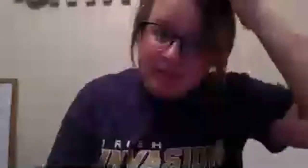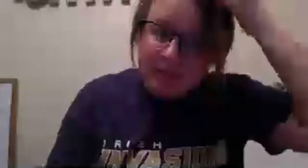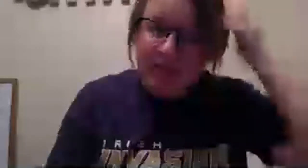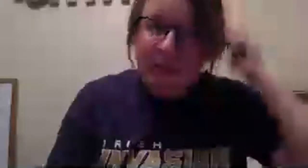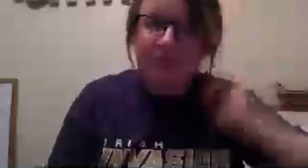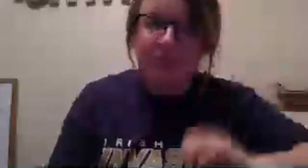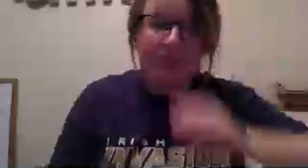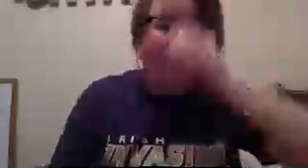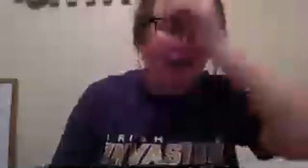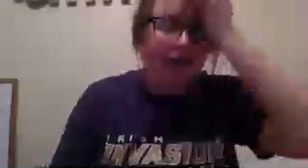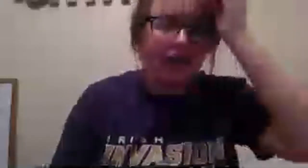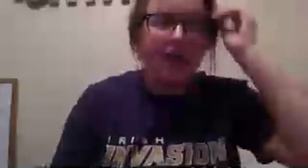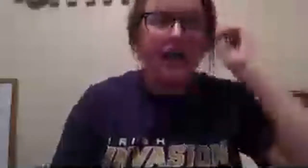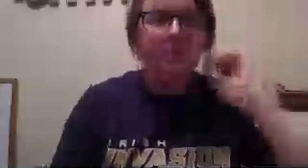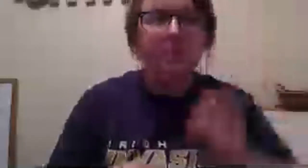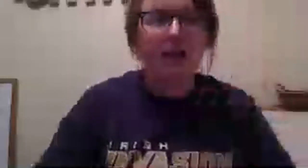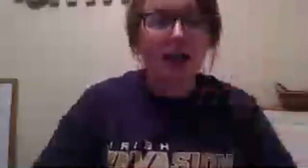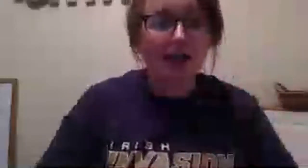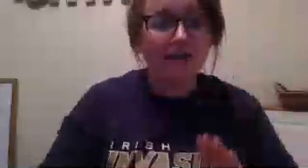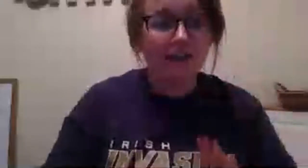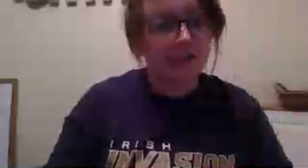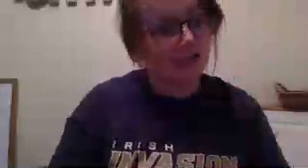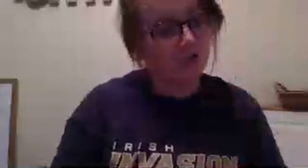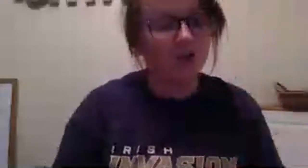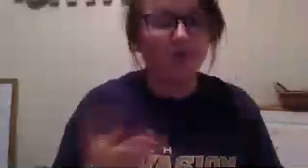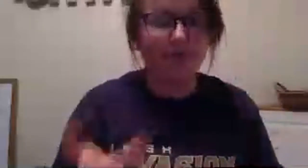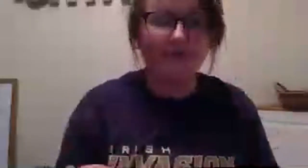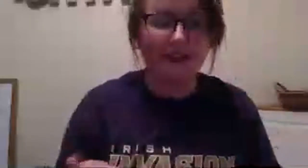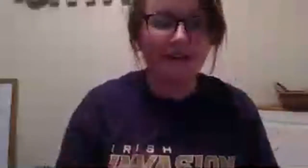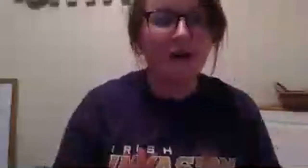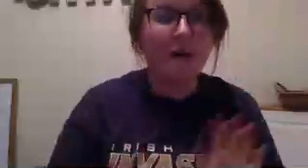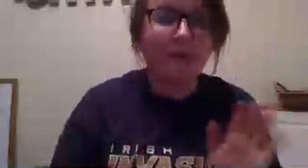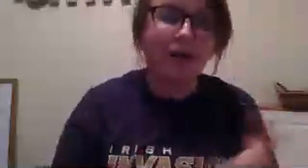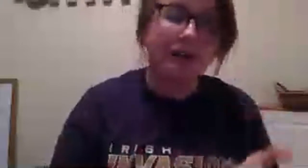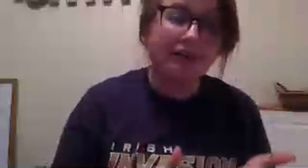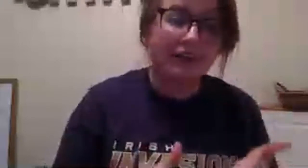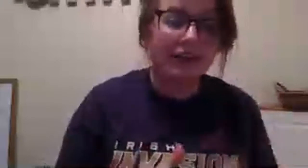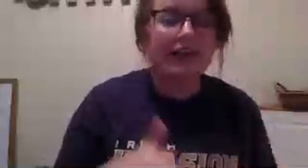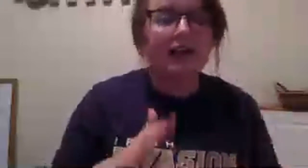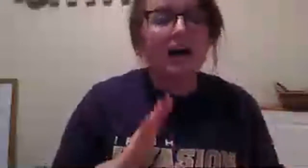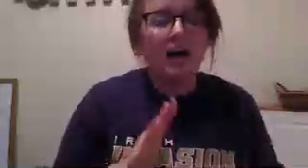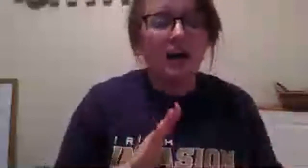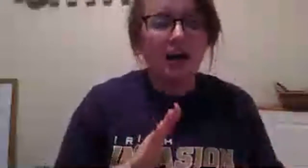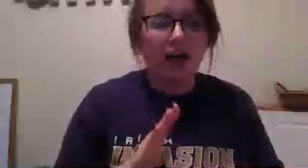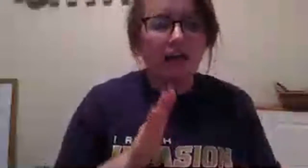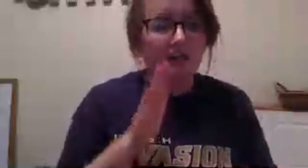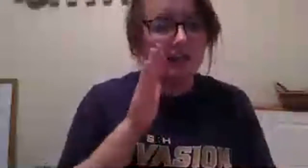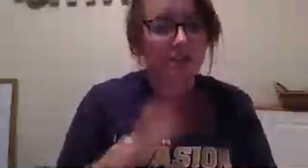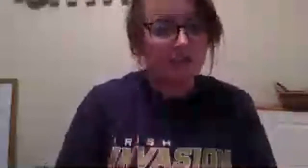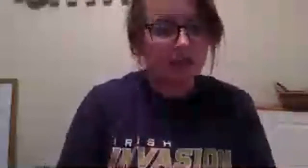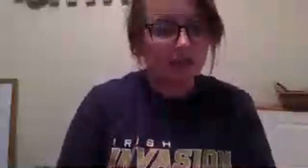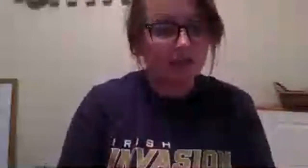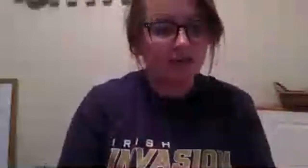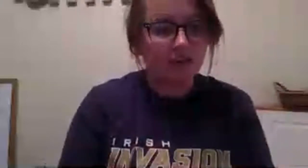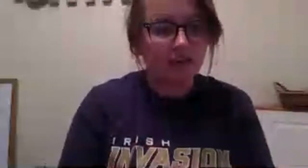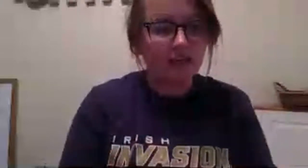we're doing our um live well not live but our life night uh i sent an email out today with the links